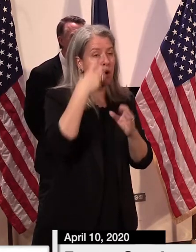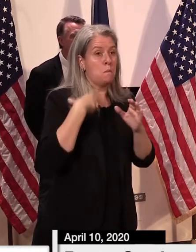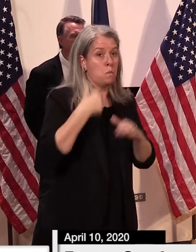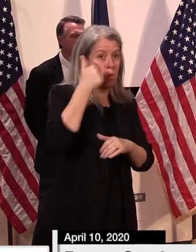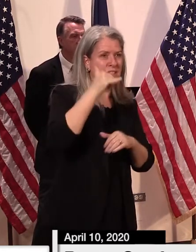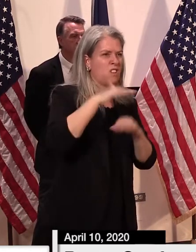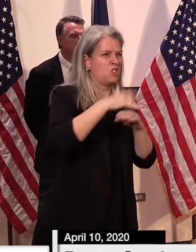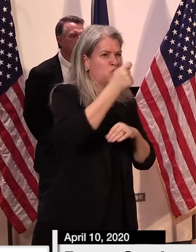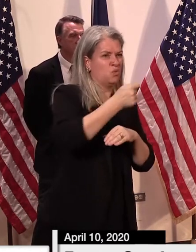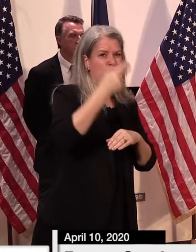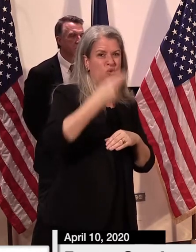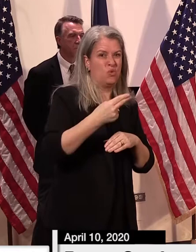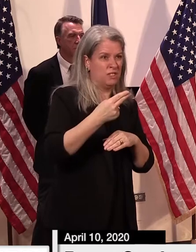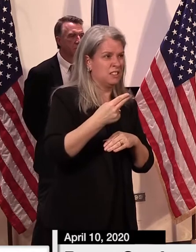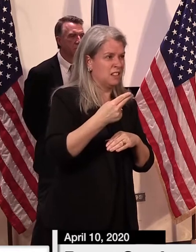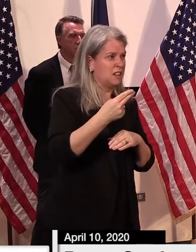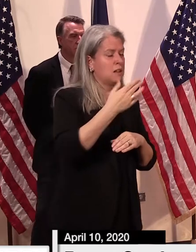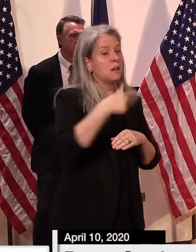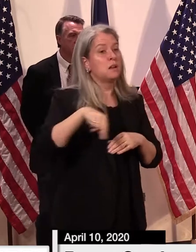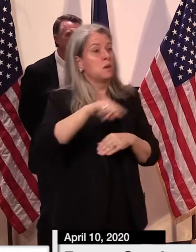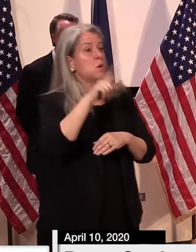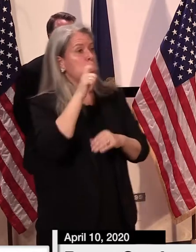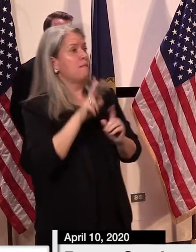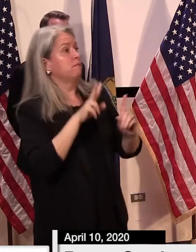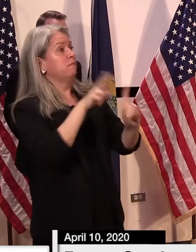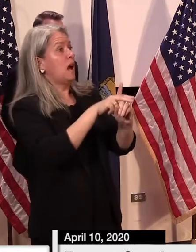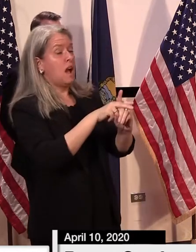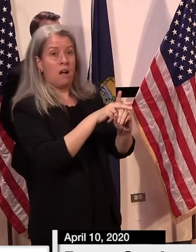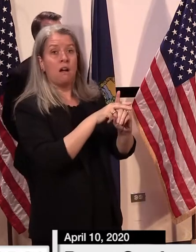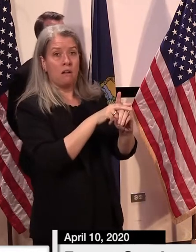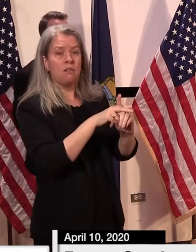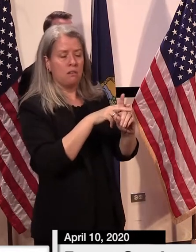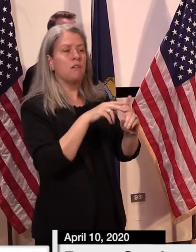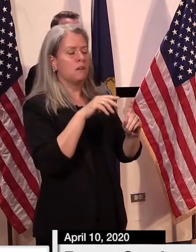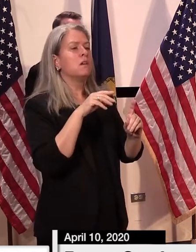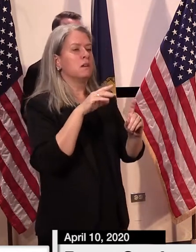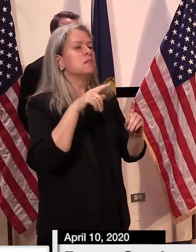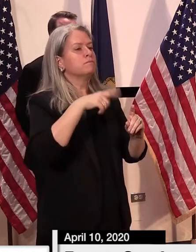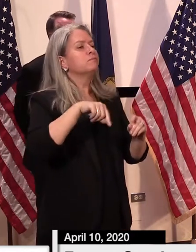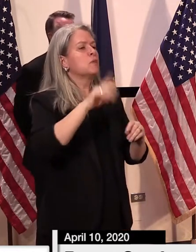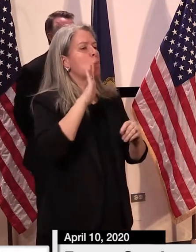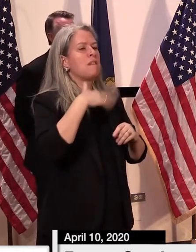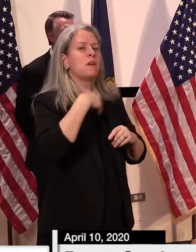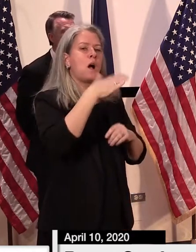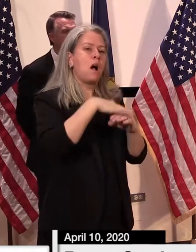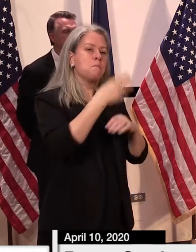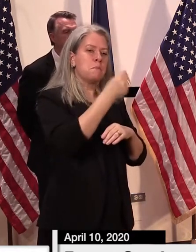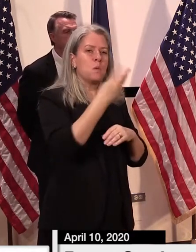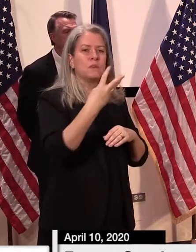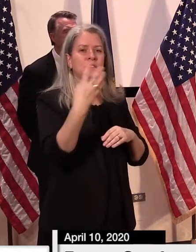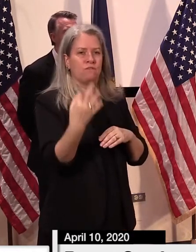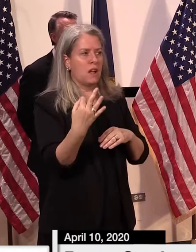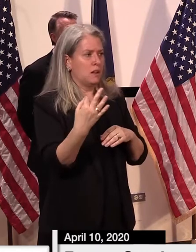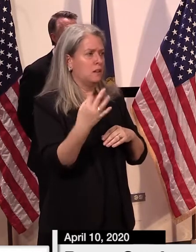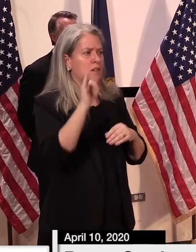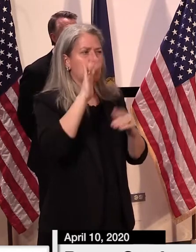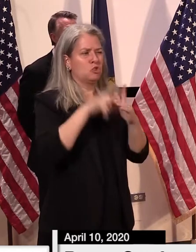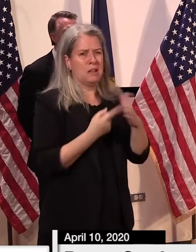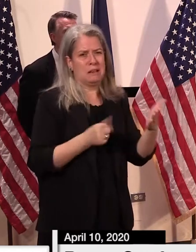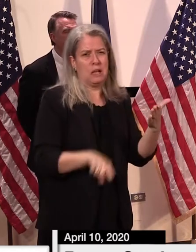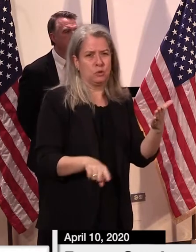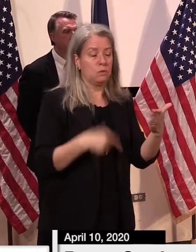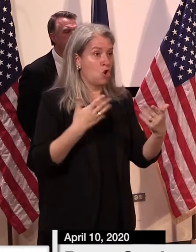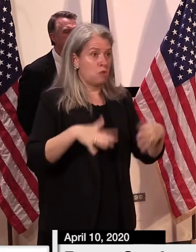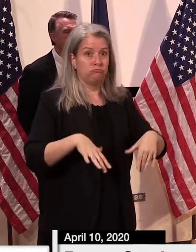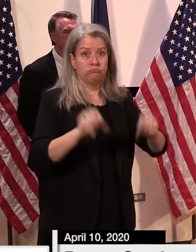Tuesdays and Thursdays, and the claimant 101 or claimant town hall meetings are Monday, Wednesday, and Friday, beginning next week. We've